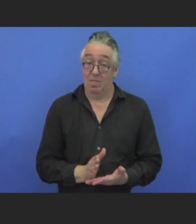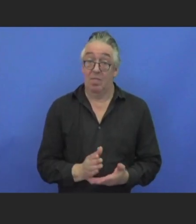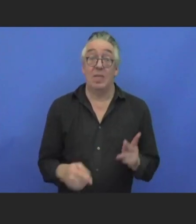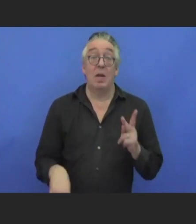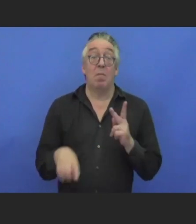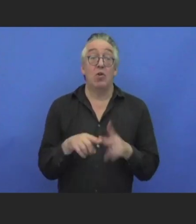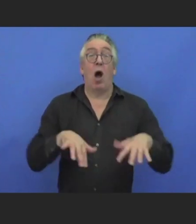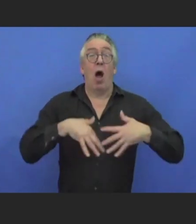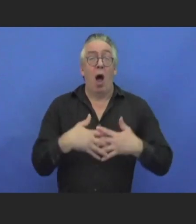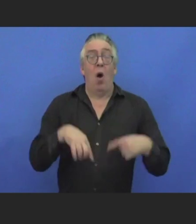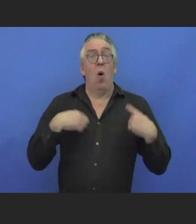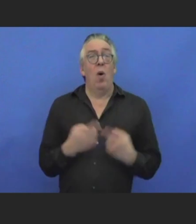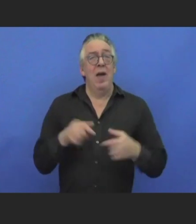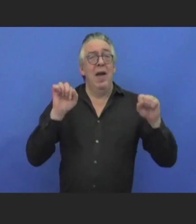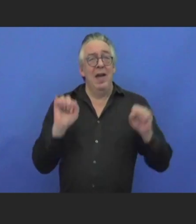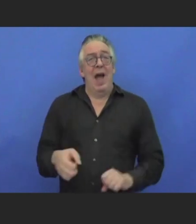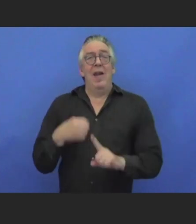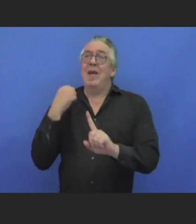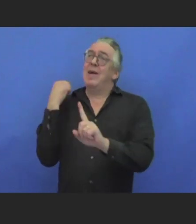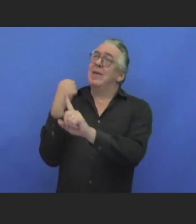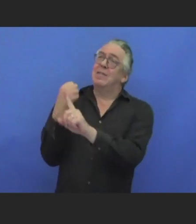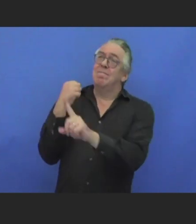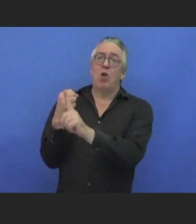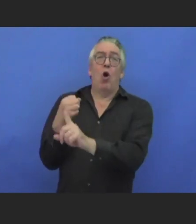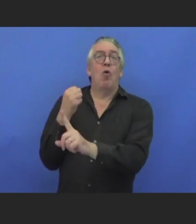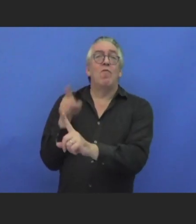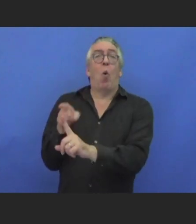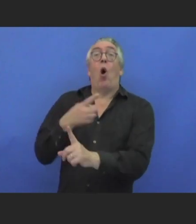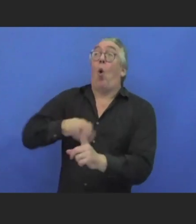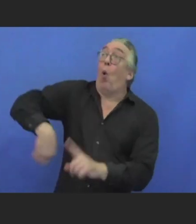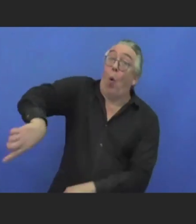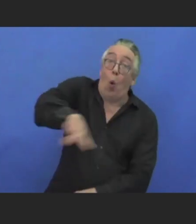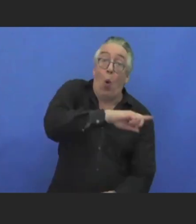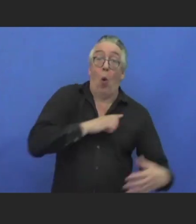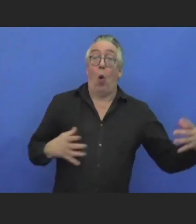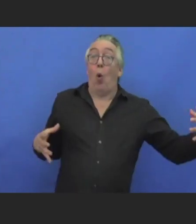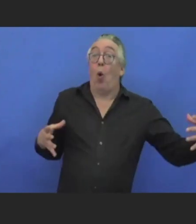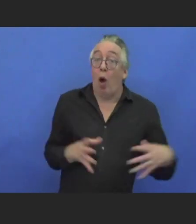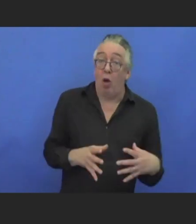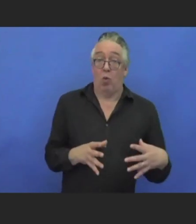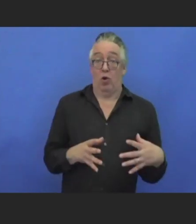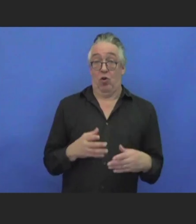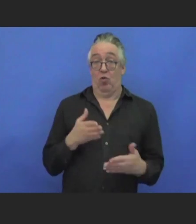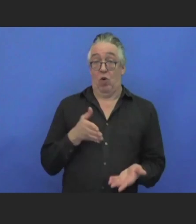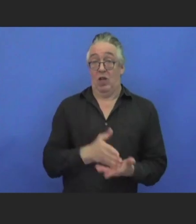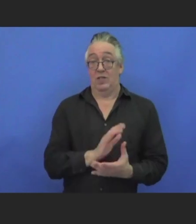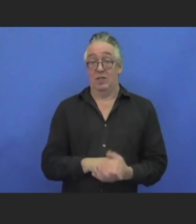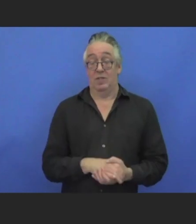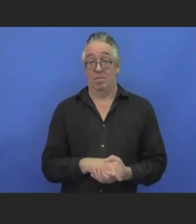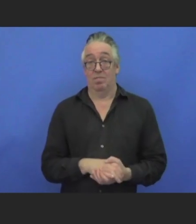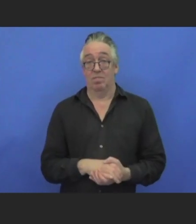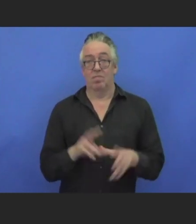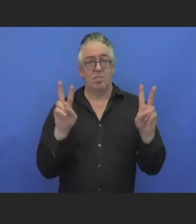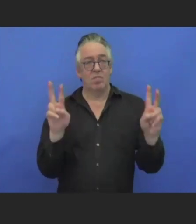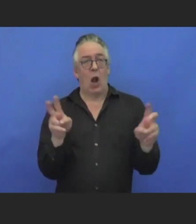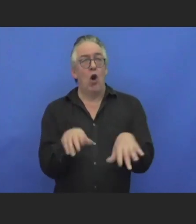them, inclusively, all of us together. When we are talking about digital accessibility, what exactly